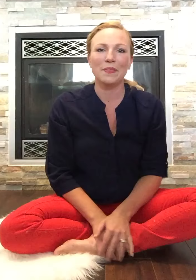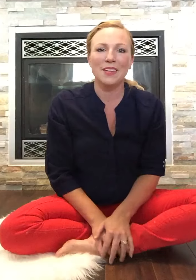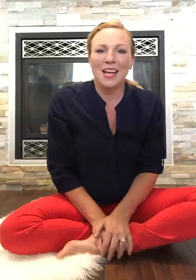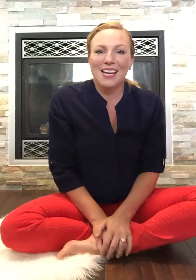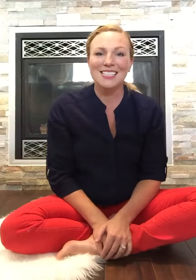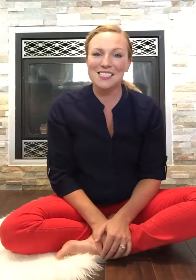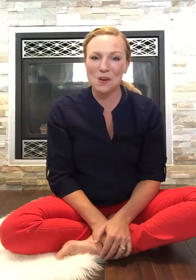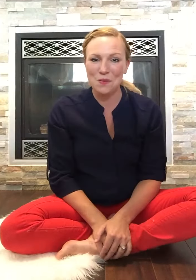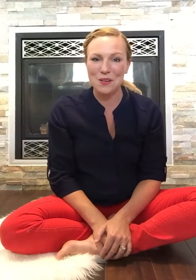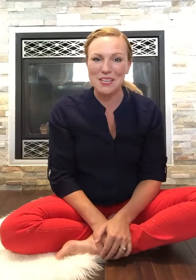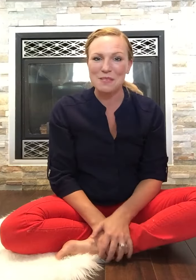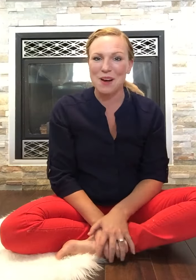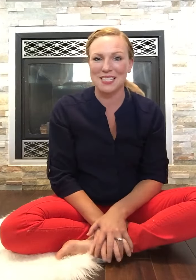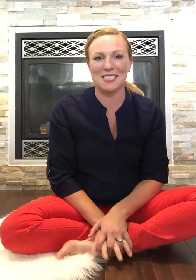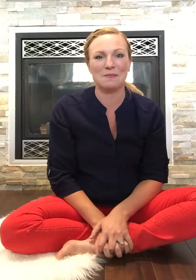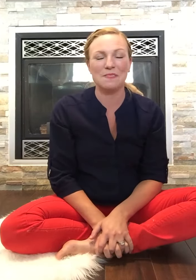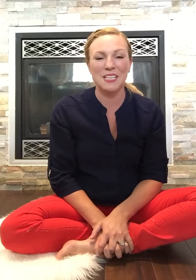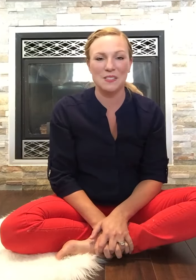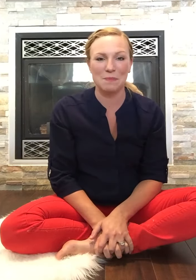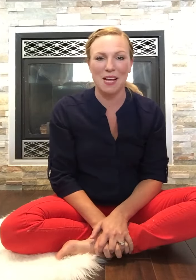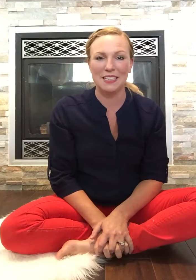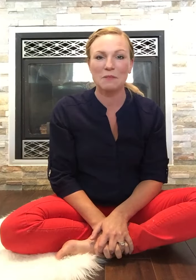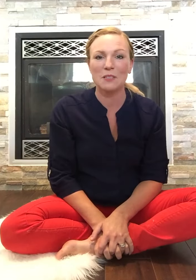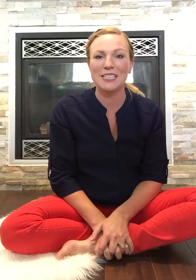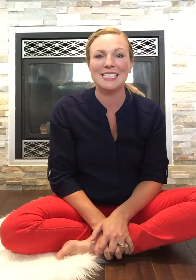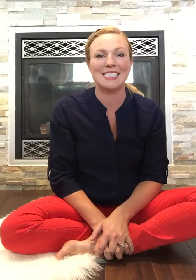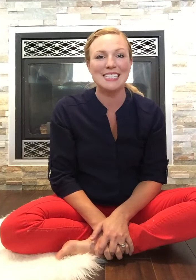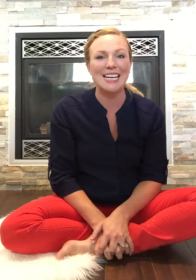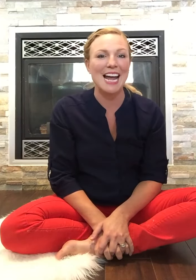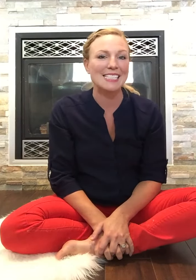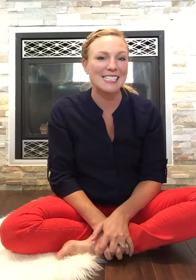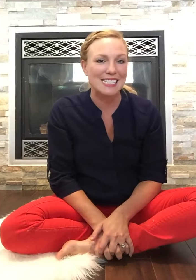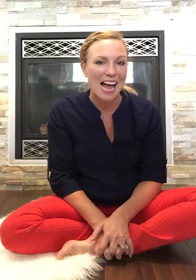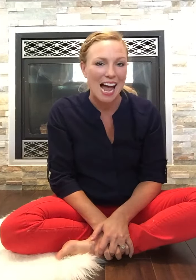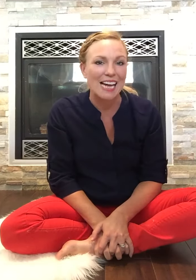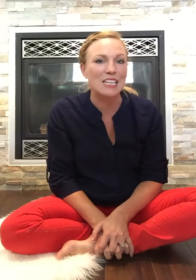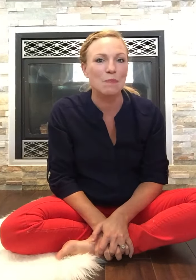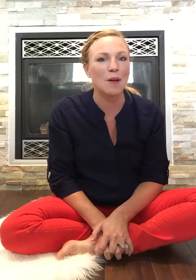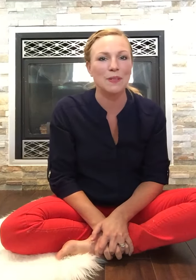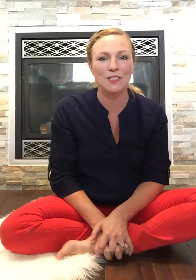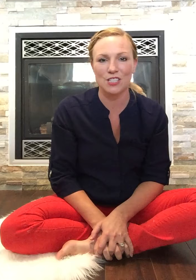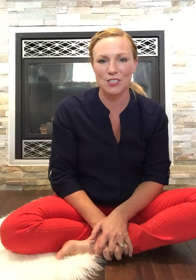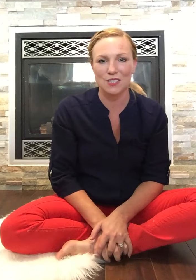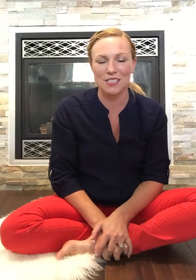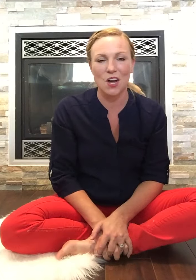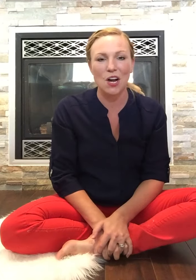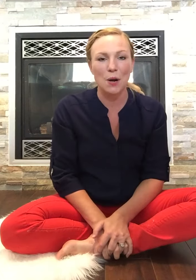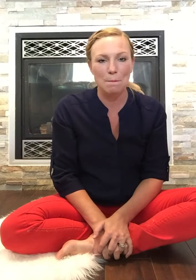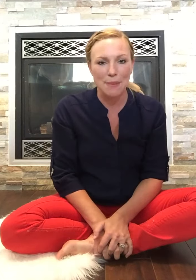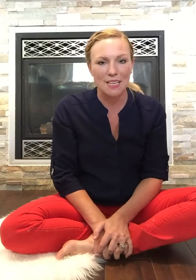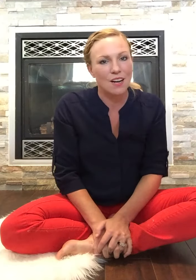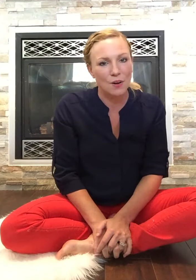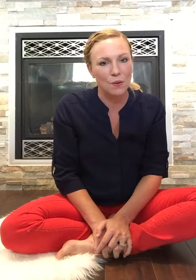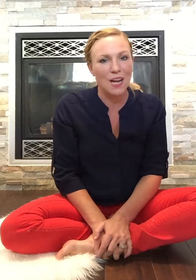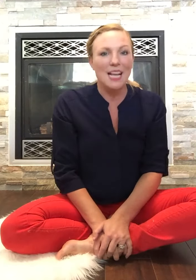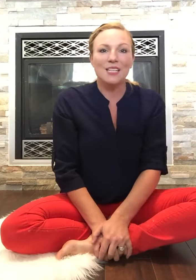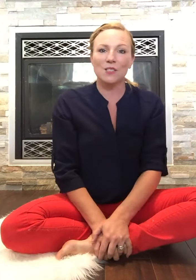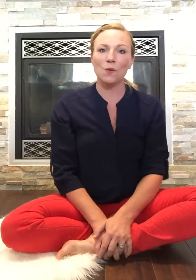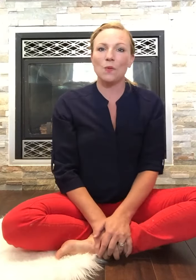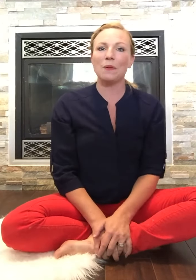So we're going to practice some finger spelling. We're going to sing and sign the popular children's song Bingo. So we